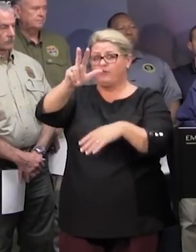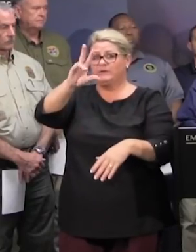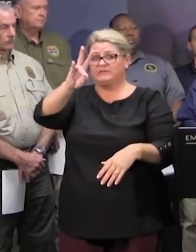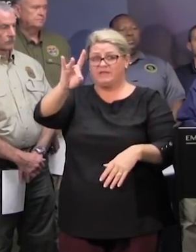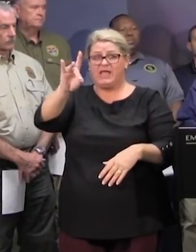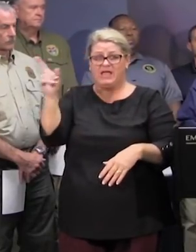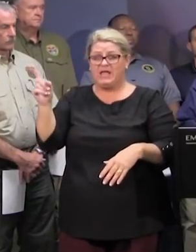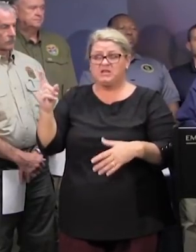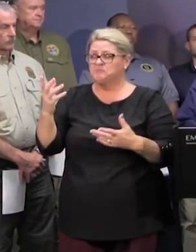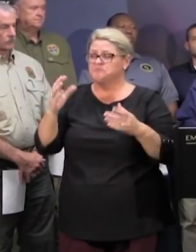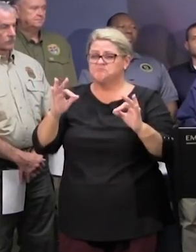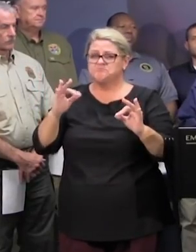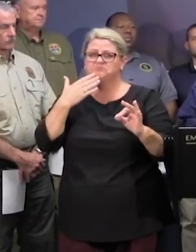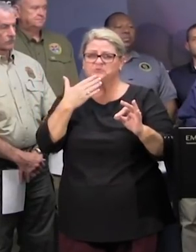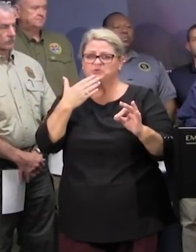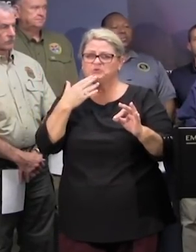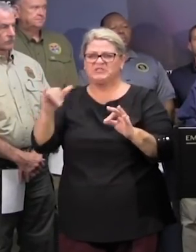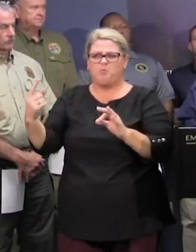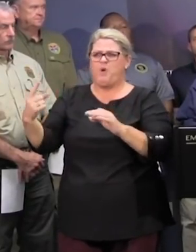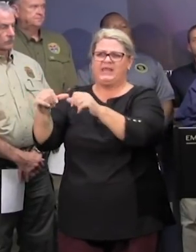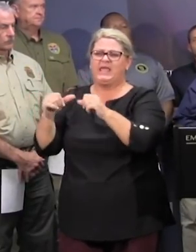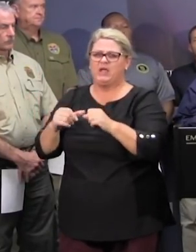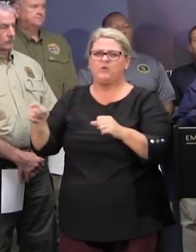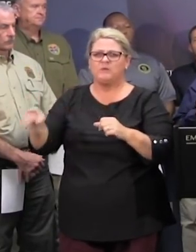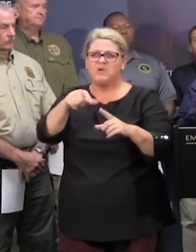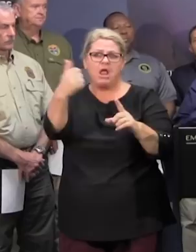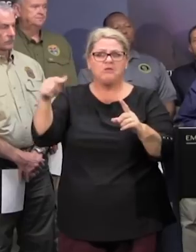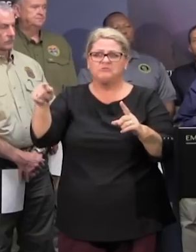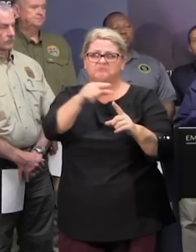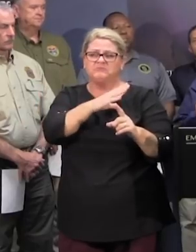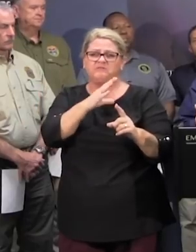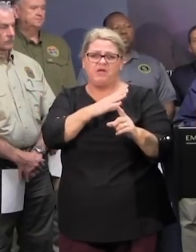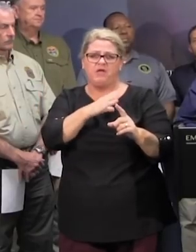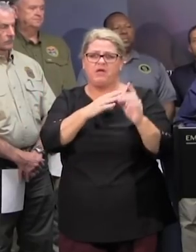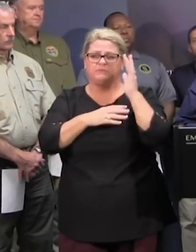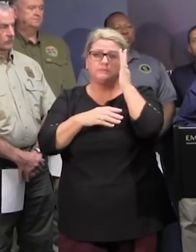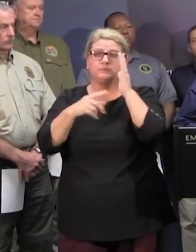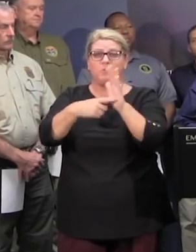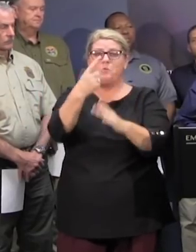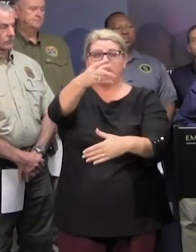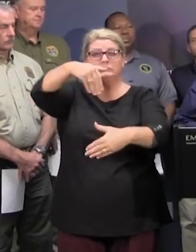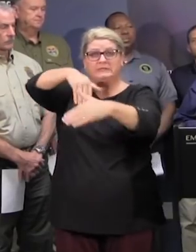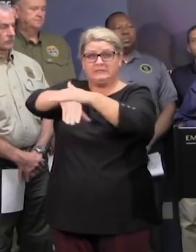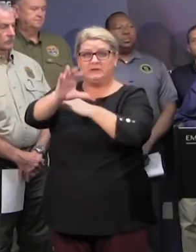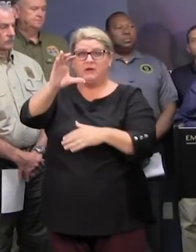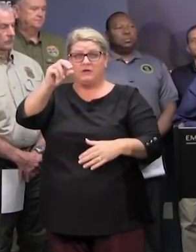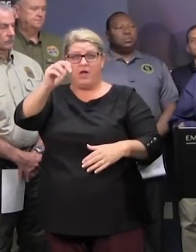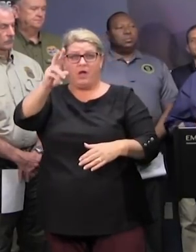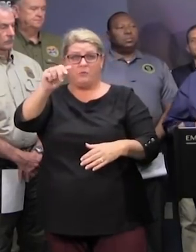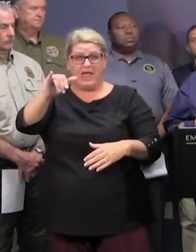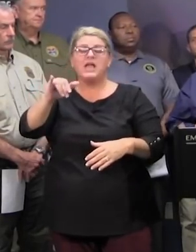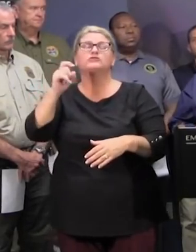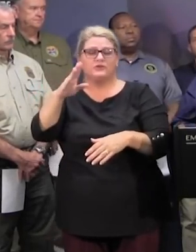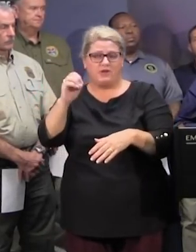expect no other issues on 378 other than that one area once you get into the conway area we're predicting